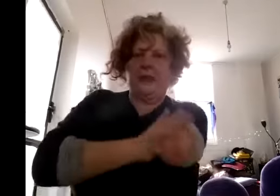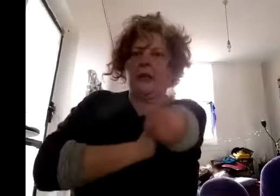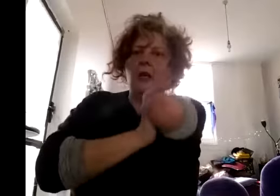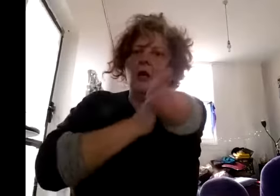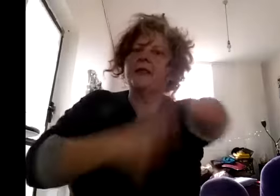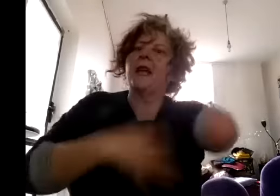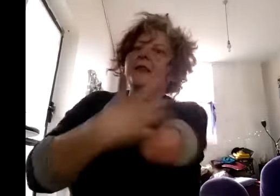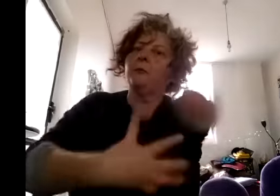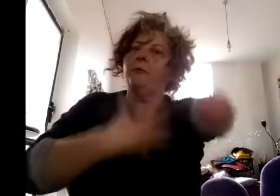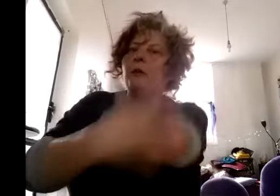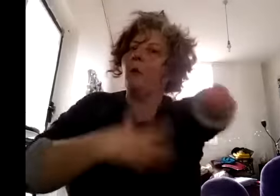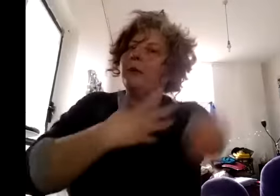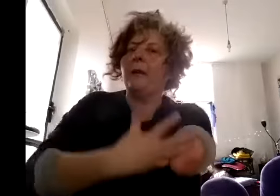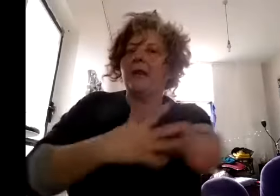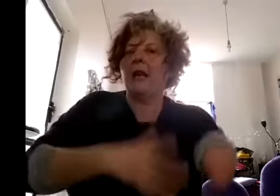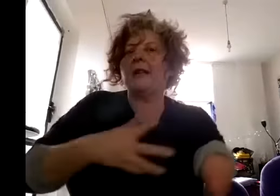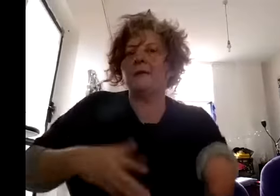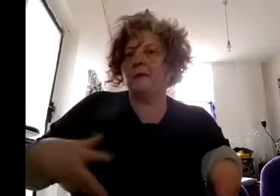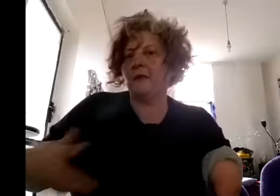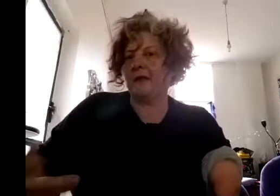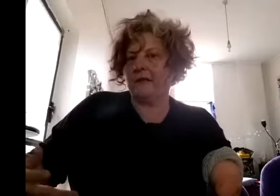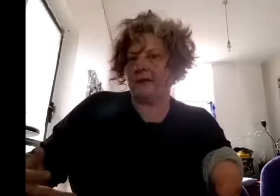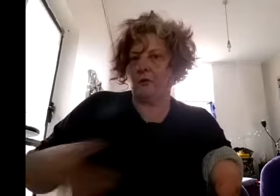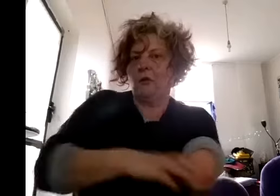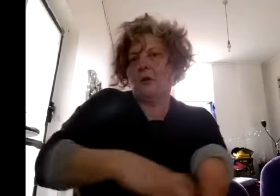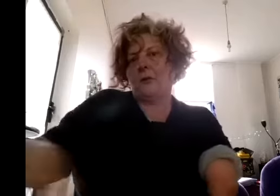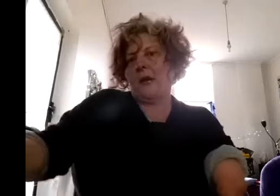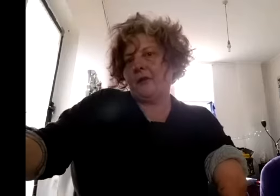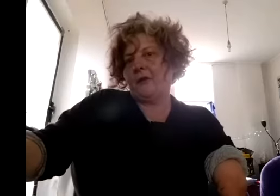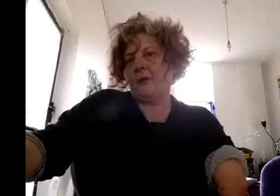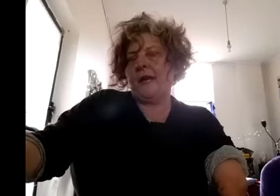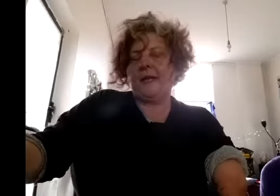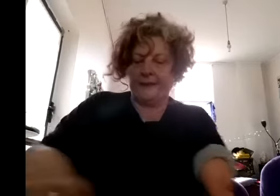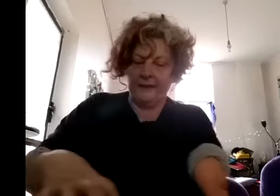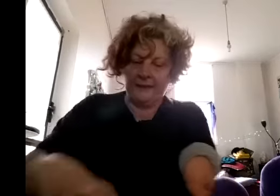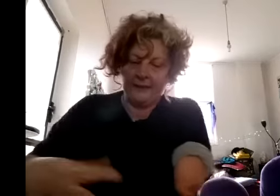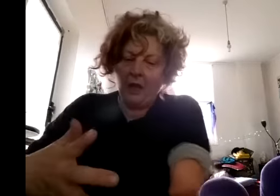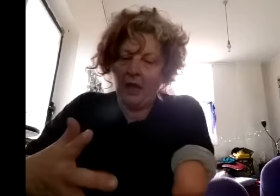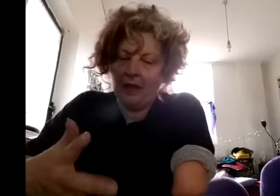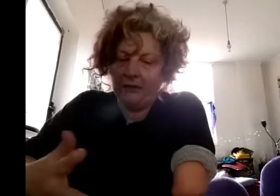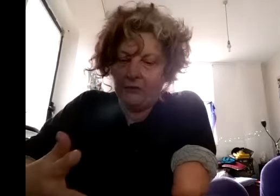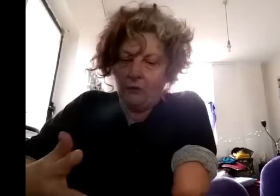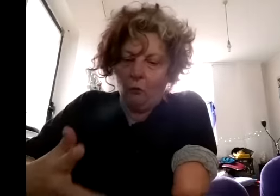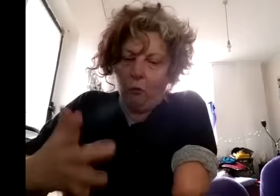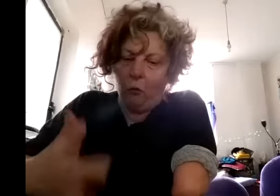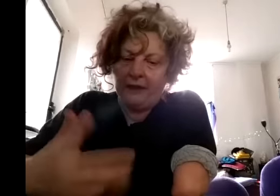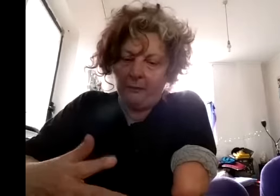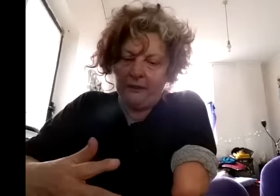starting to build up what became the art of difference festival throughout the 2000s and what happened in